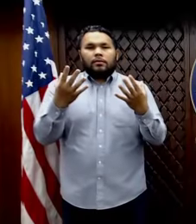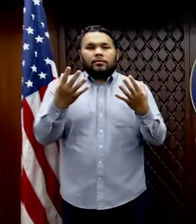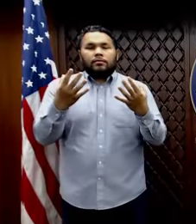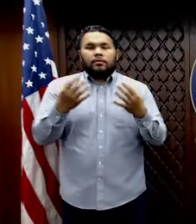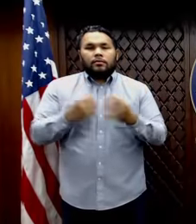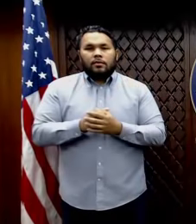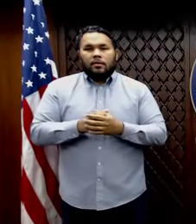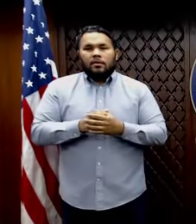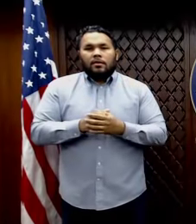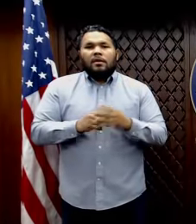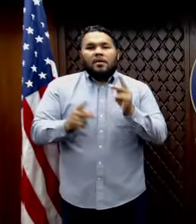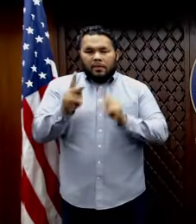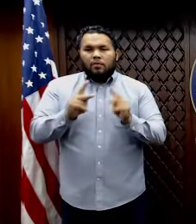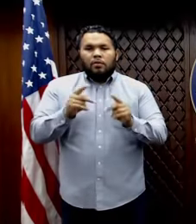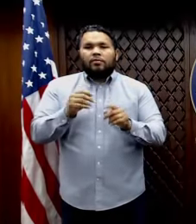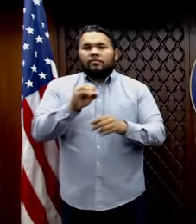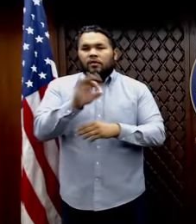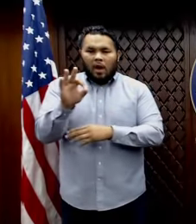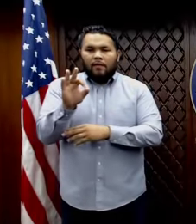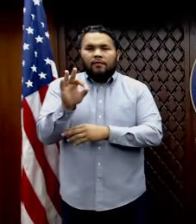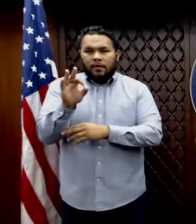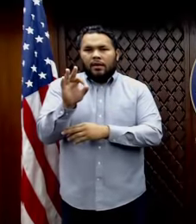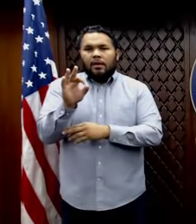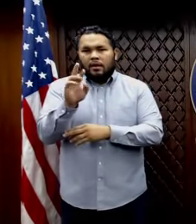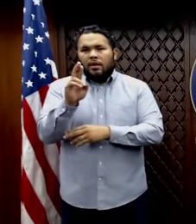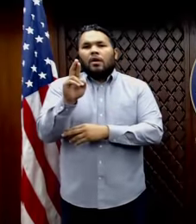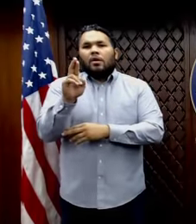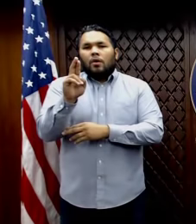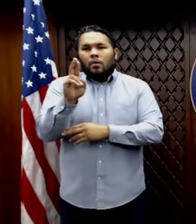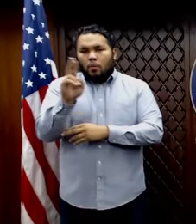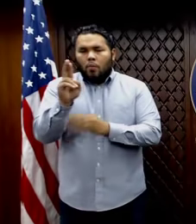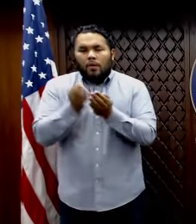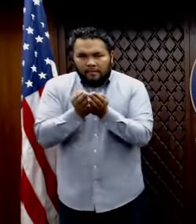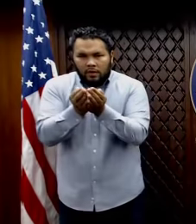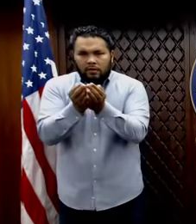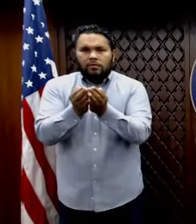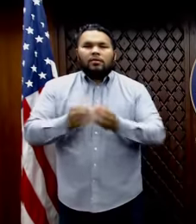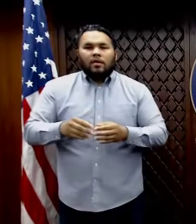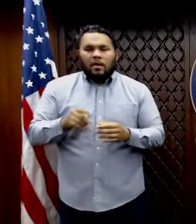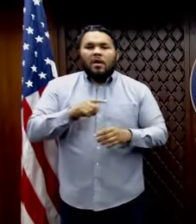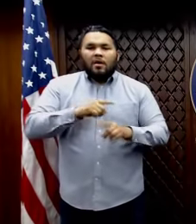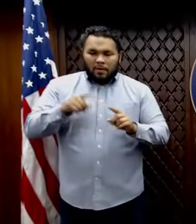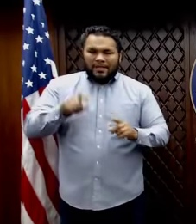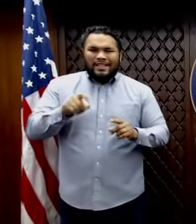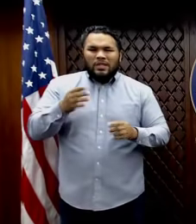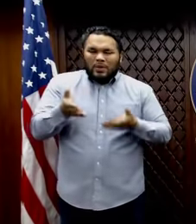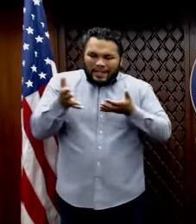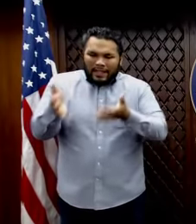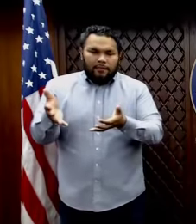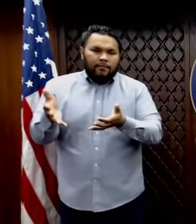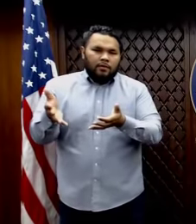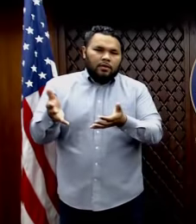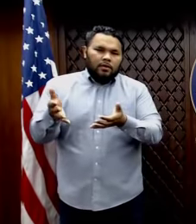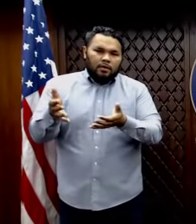people off the Teddy Roosevelt as we can, understanding that we have to leave a certain amount of folks on board to do